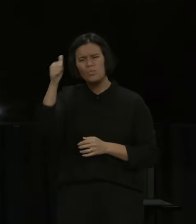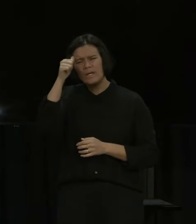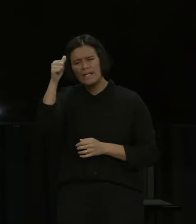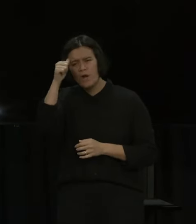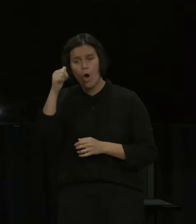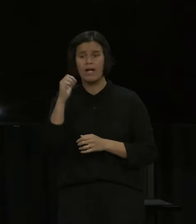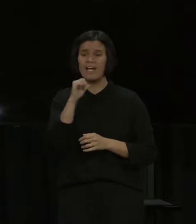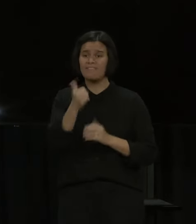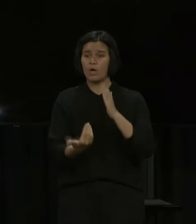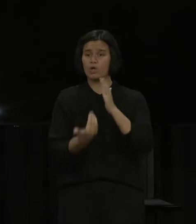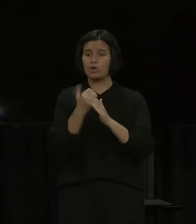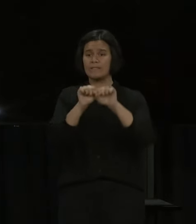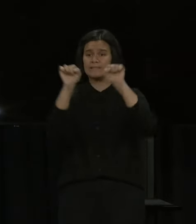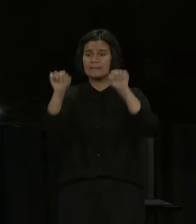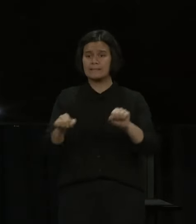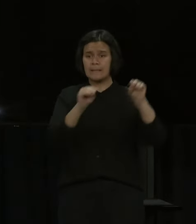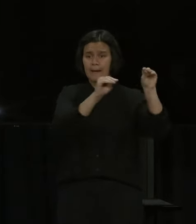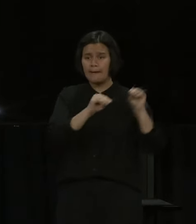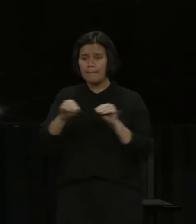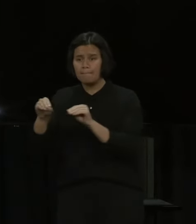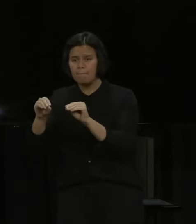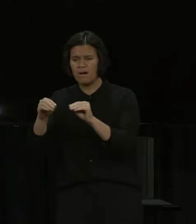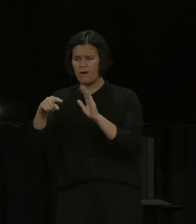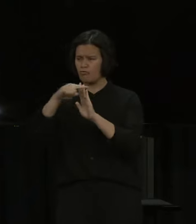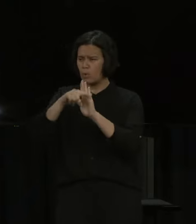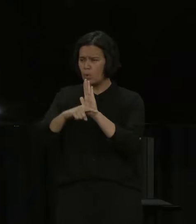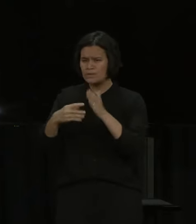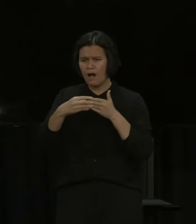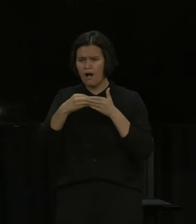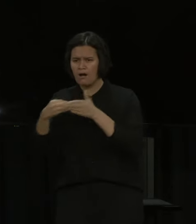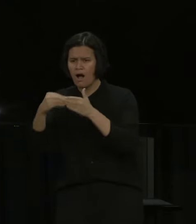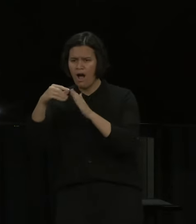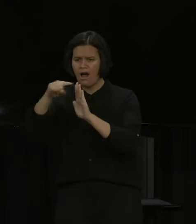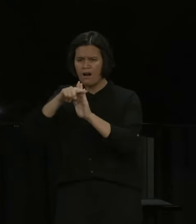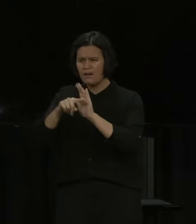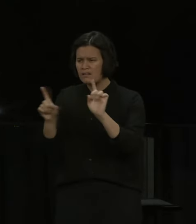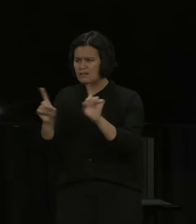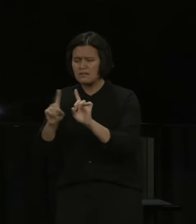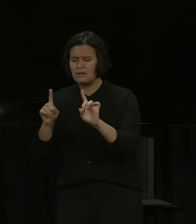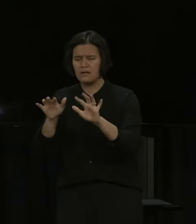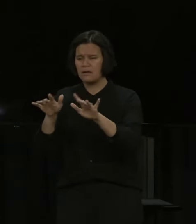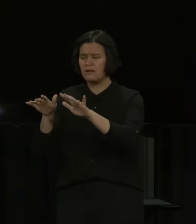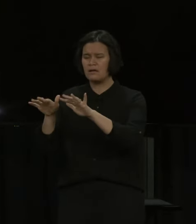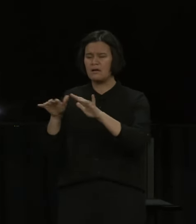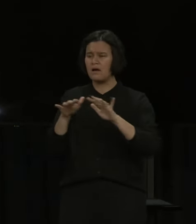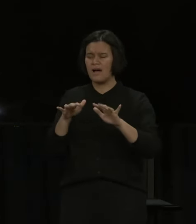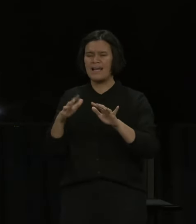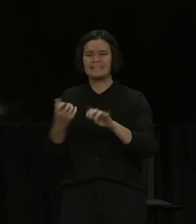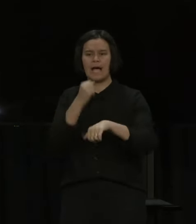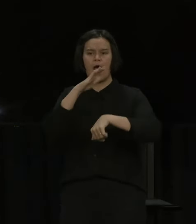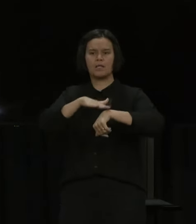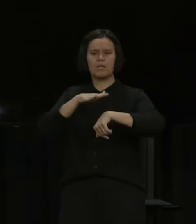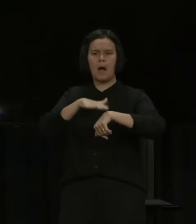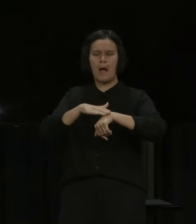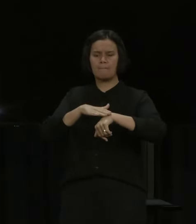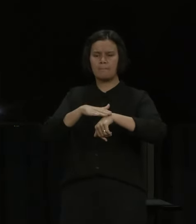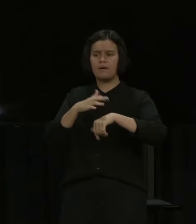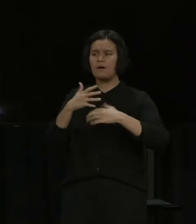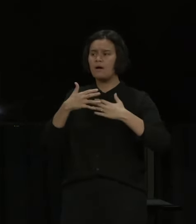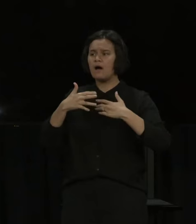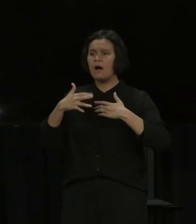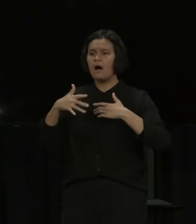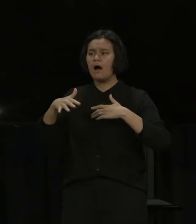and the various guidelines, and there will be a few teething issues along the way. But I know that once the new framework settles in,